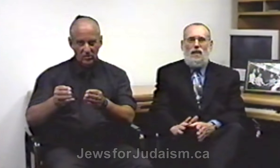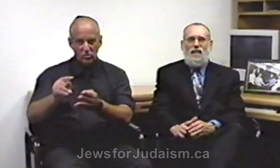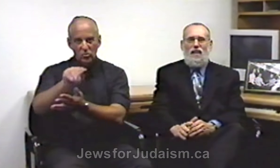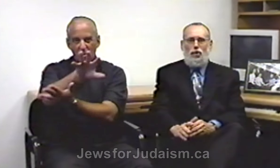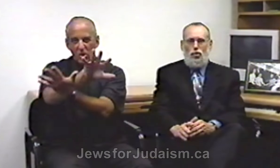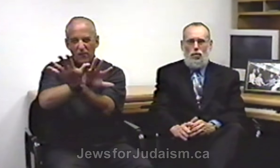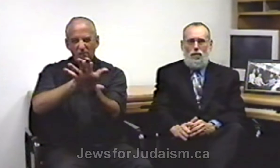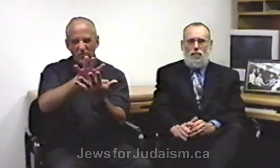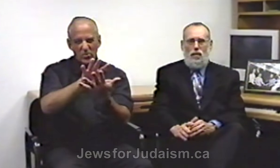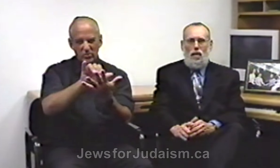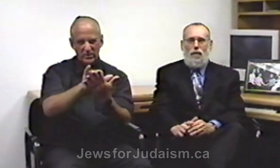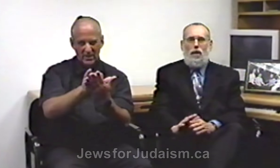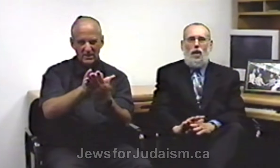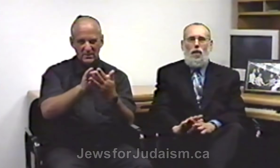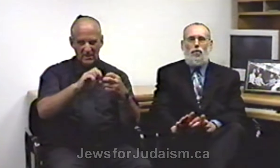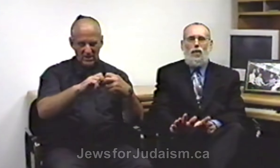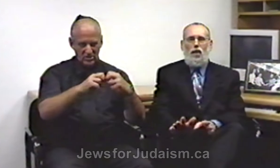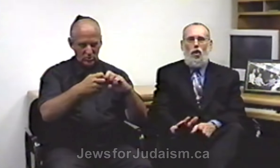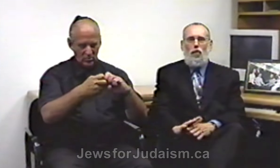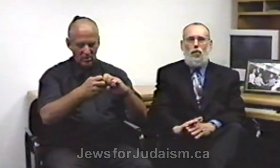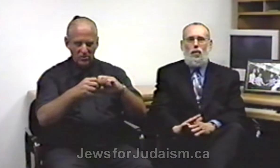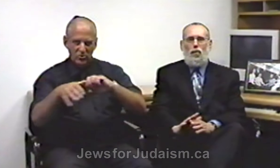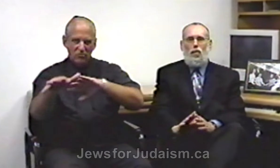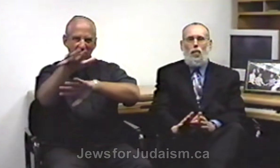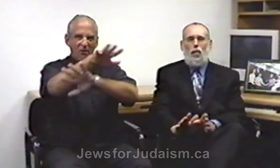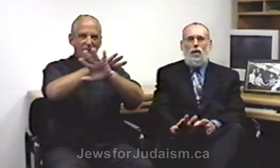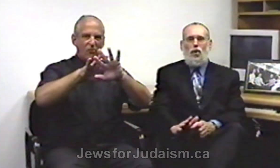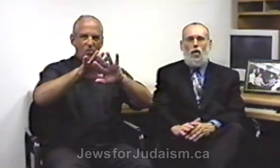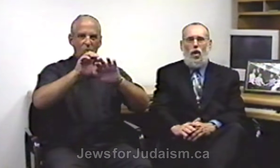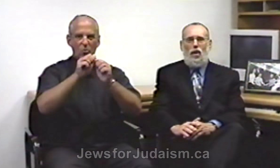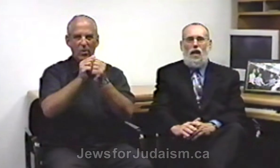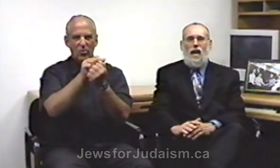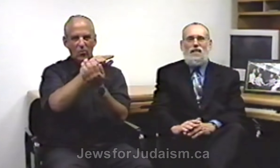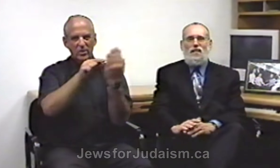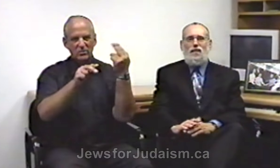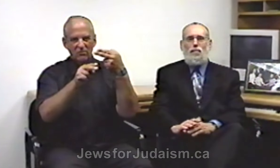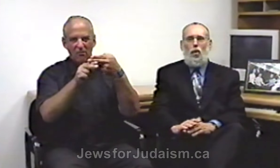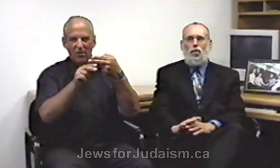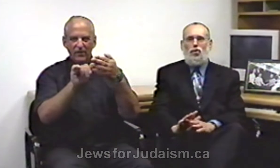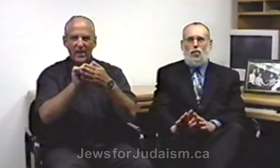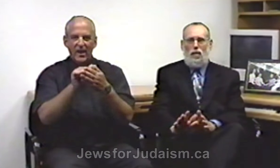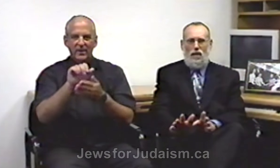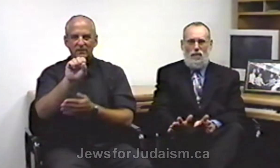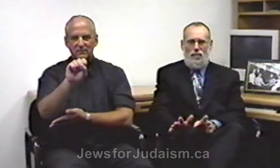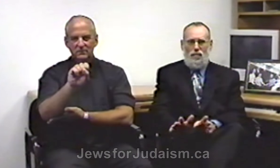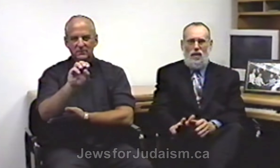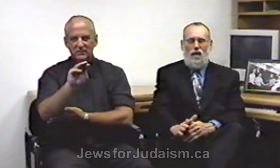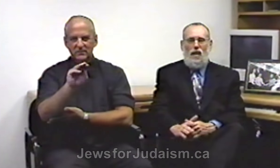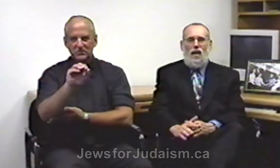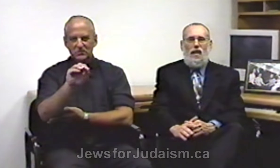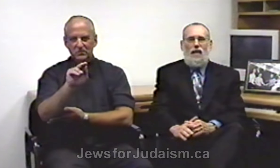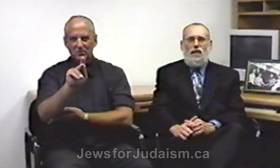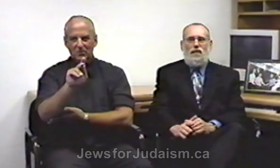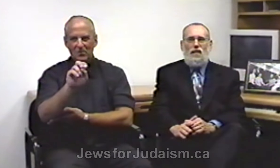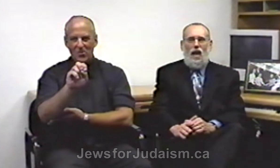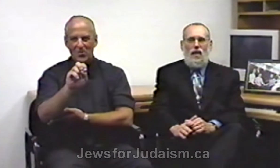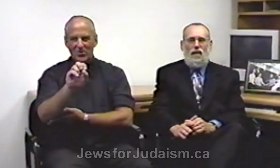the issue by covering it over with what we call a smoke screen. They decided